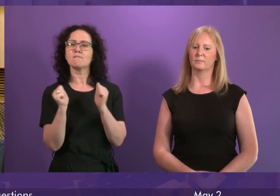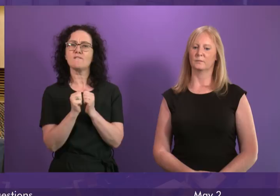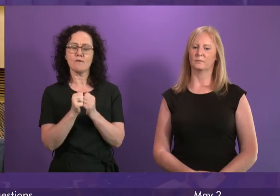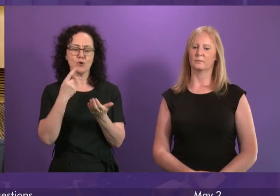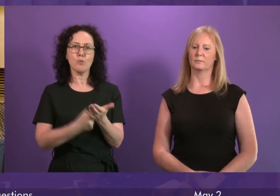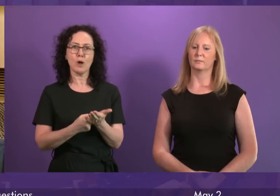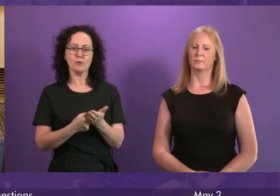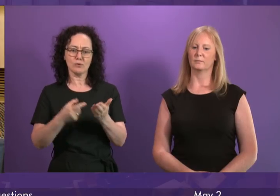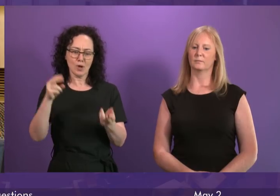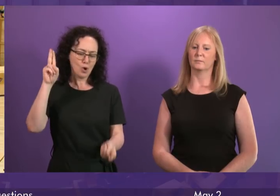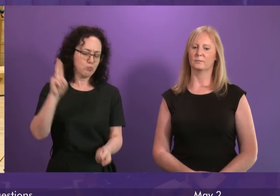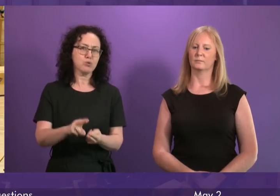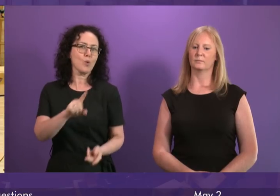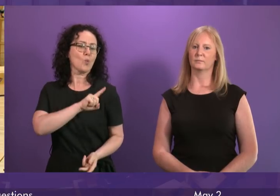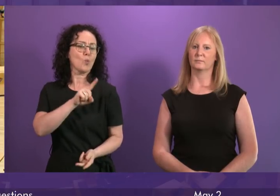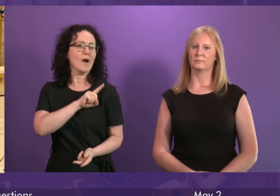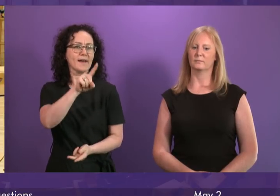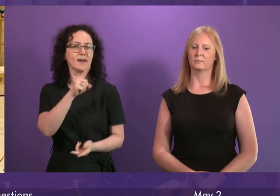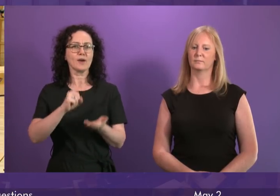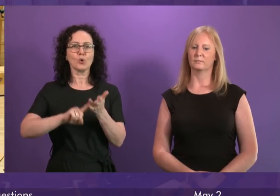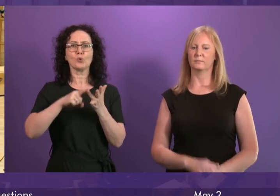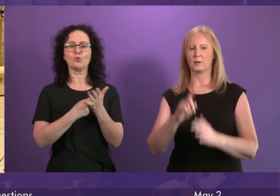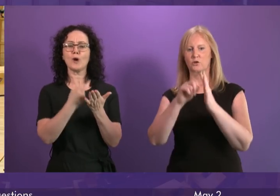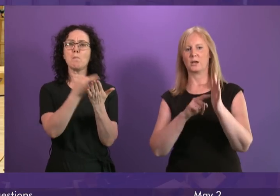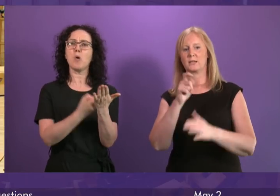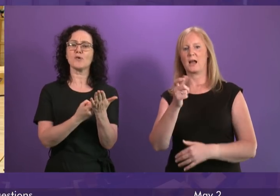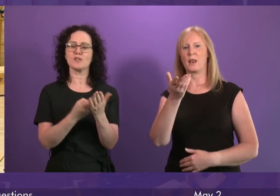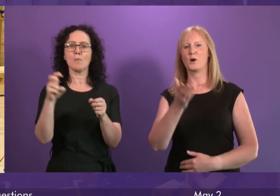of Tory policy on Brexit? Jackson Carlisle.